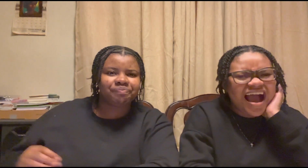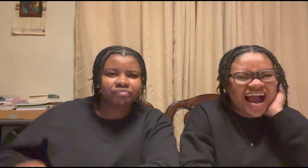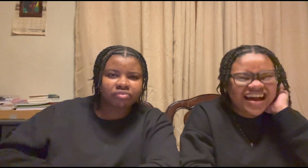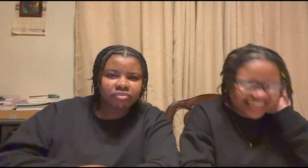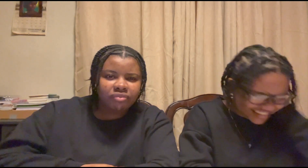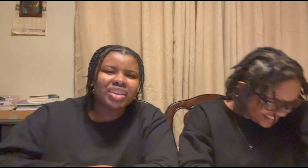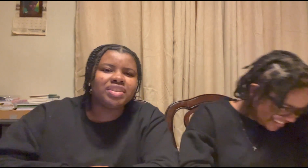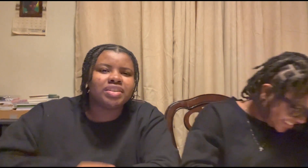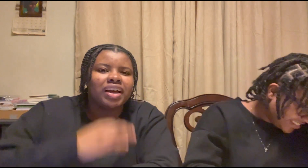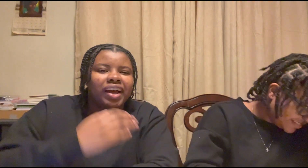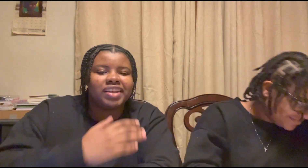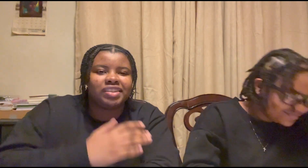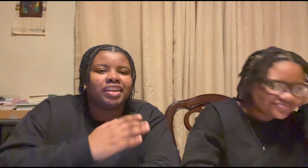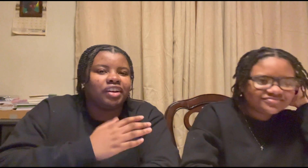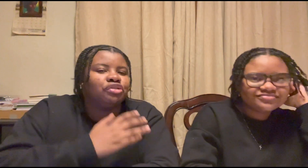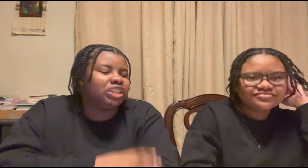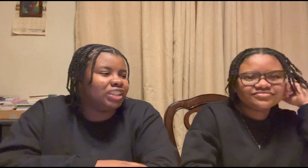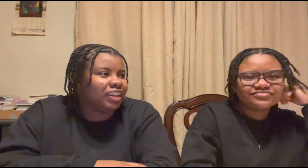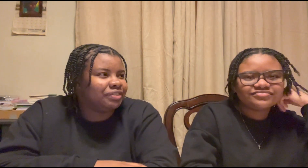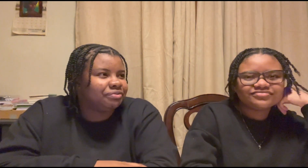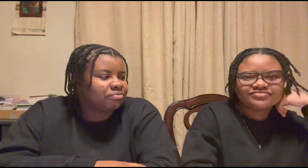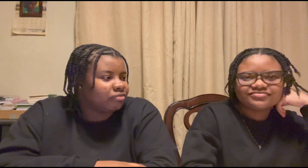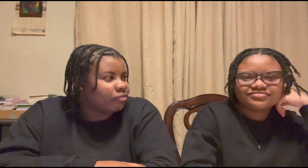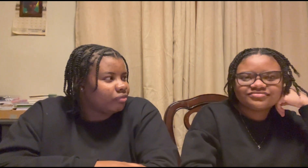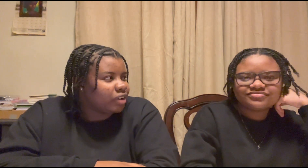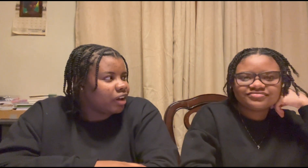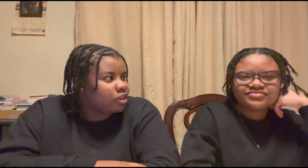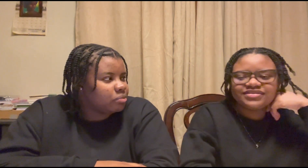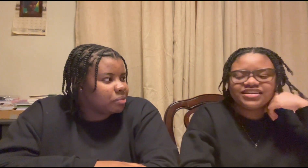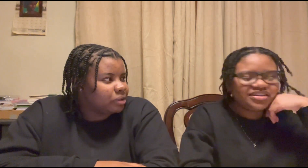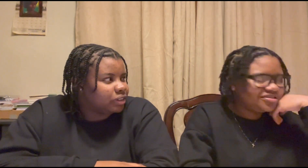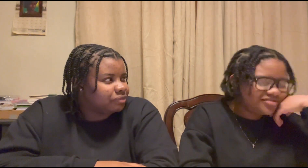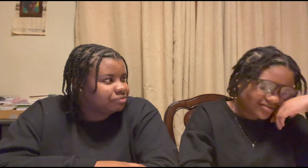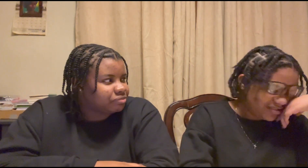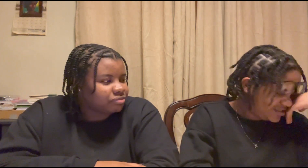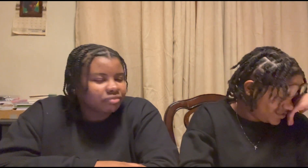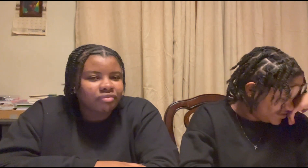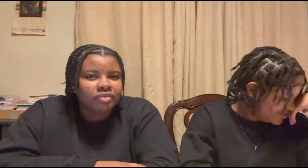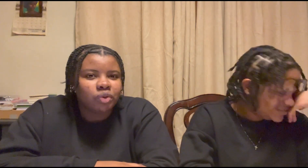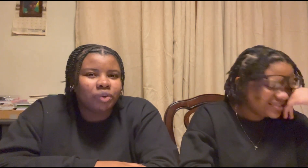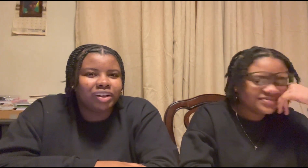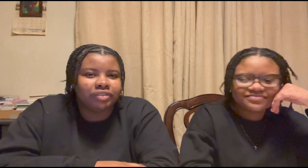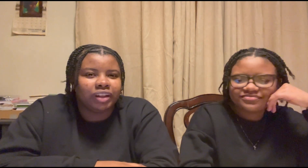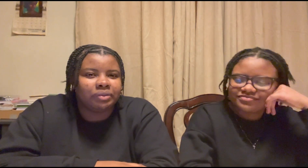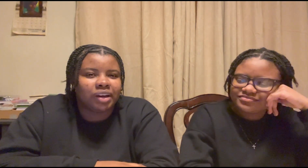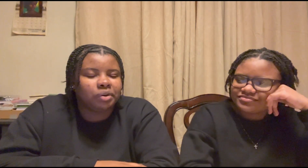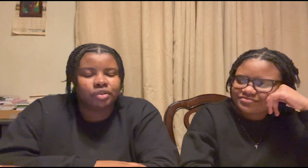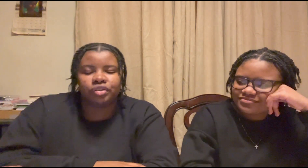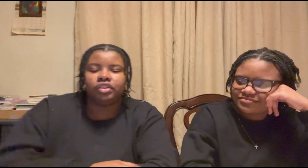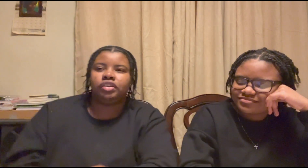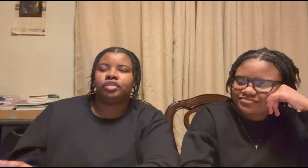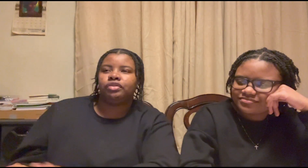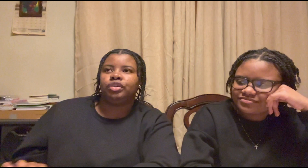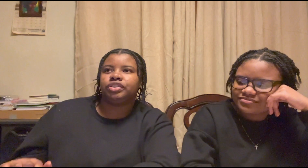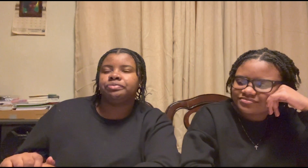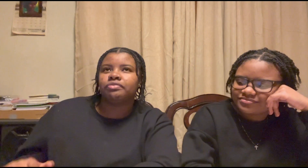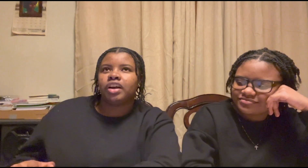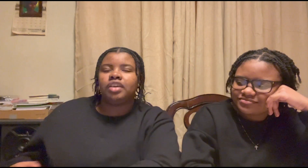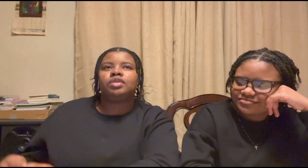really you see the iceland and greenland i don't know one of them i want to go to either of those i also